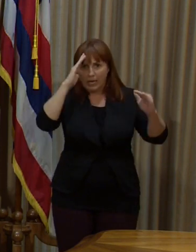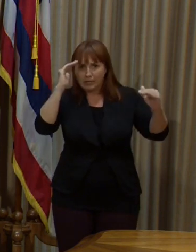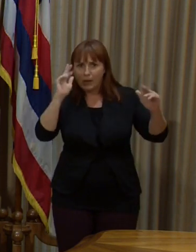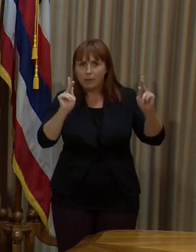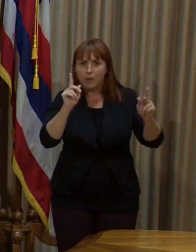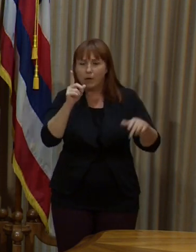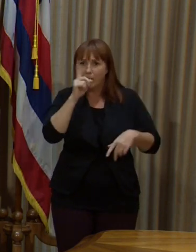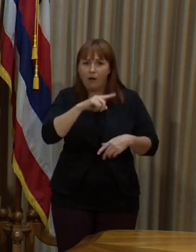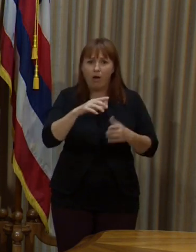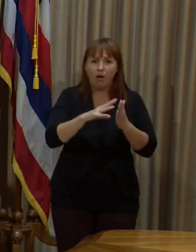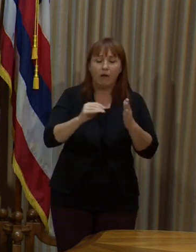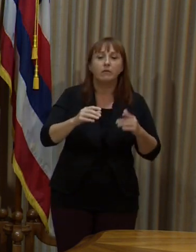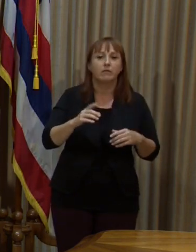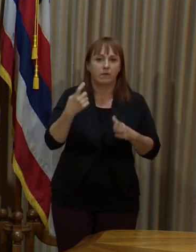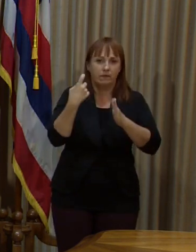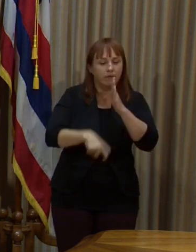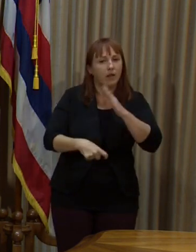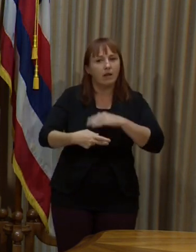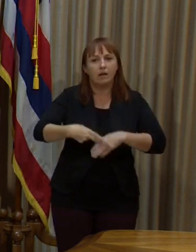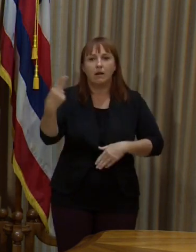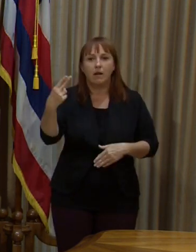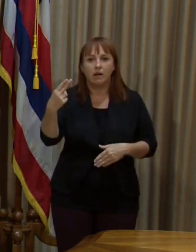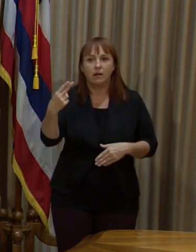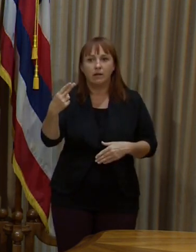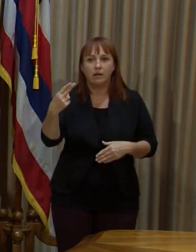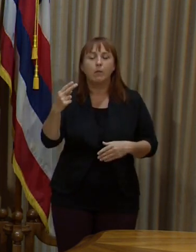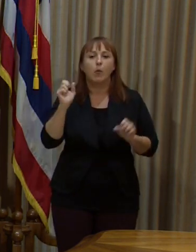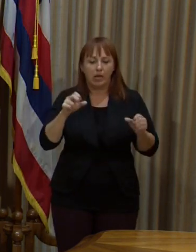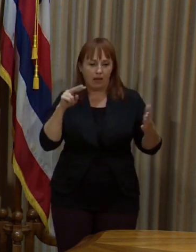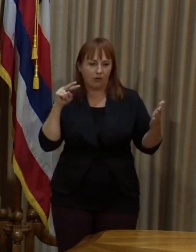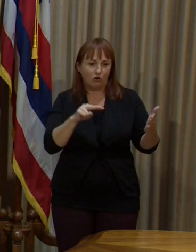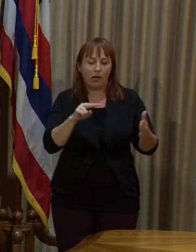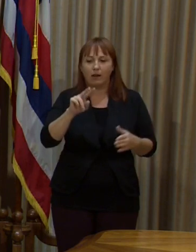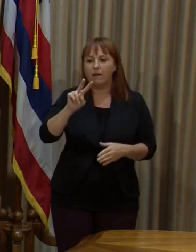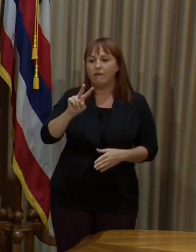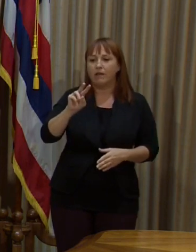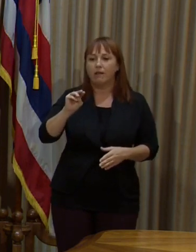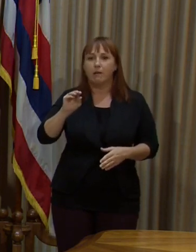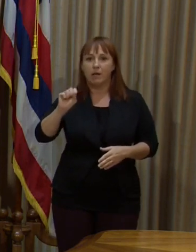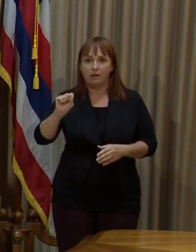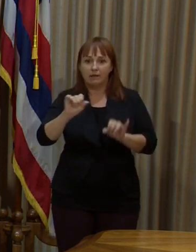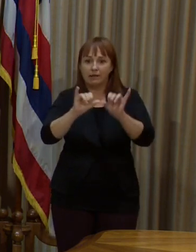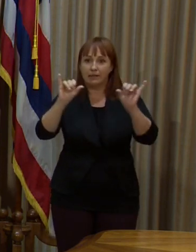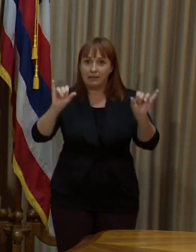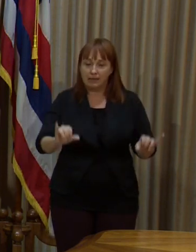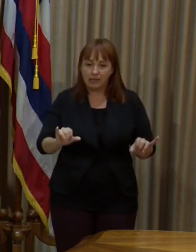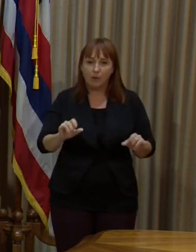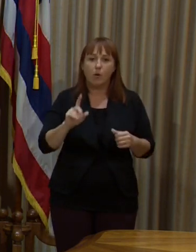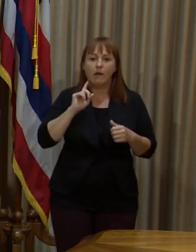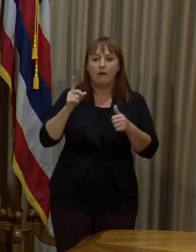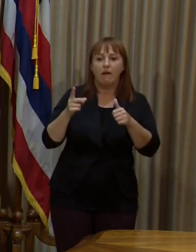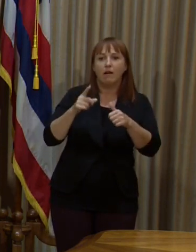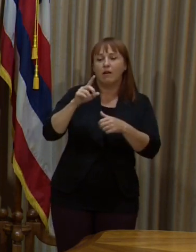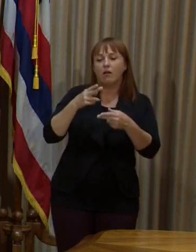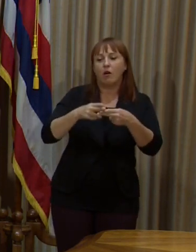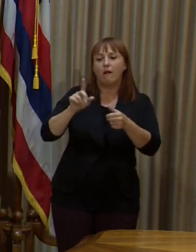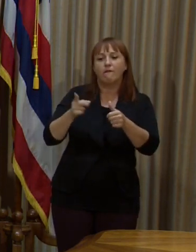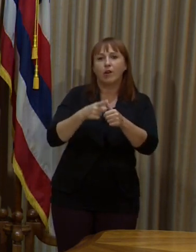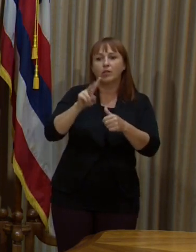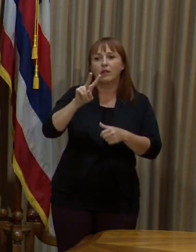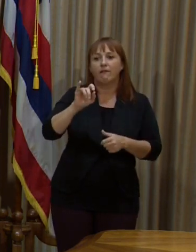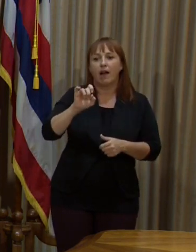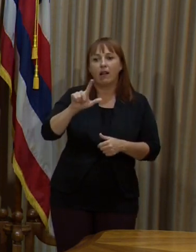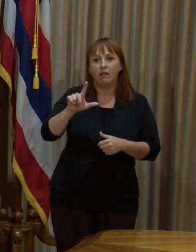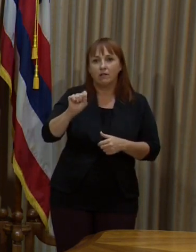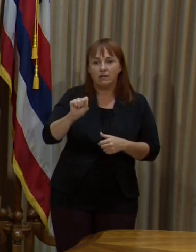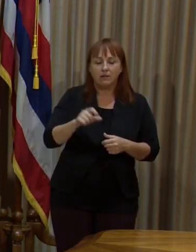but that's a big fine. That's a big penalty. But you can check. We can check with the VAM system. We have First Vitals as a company that works with us. There's the Hawaii Health